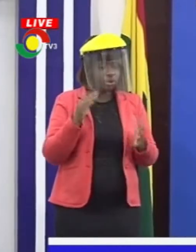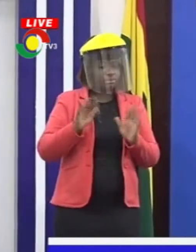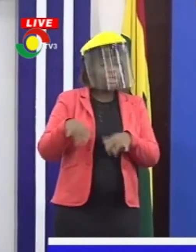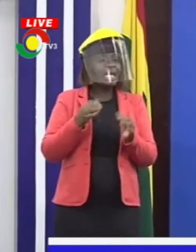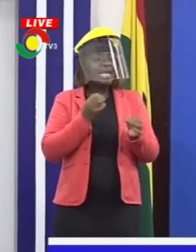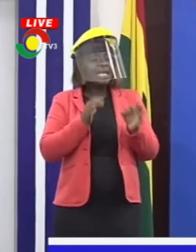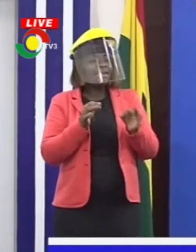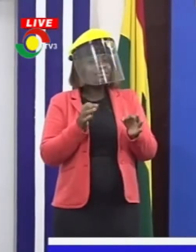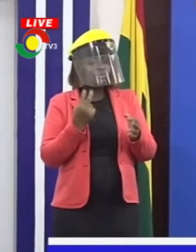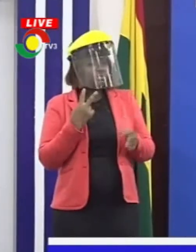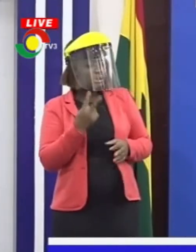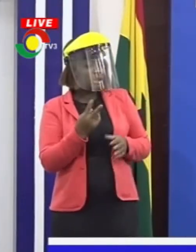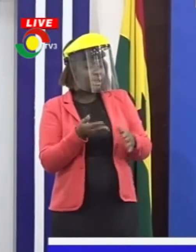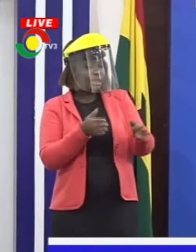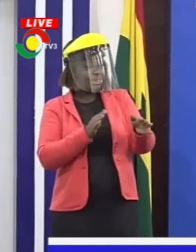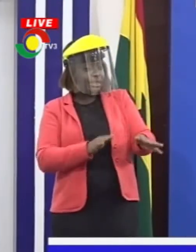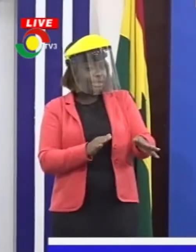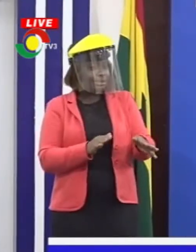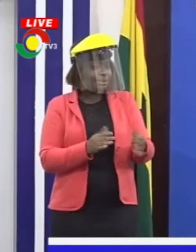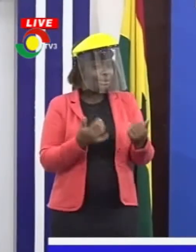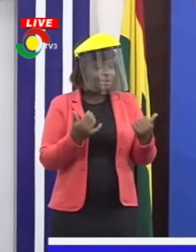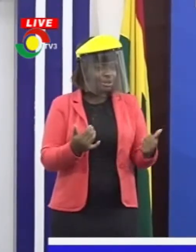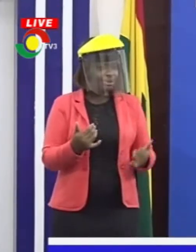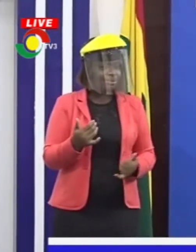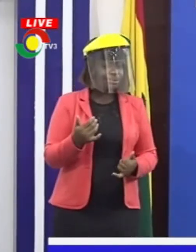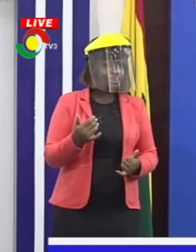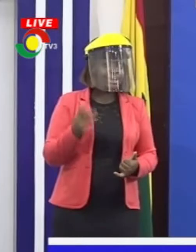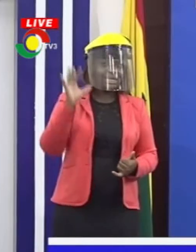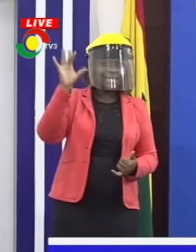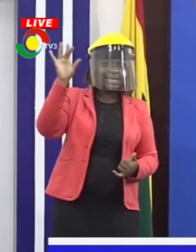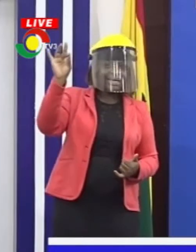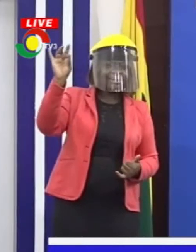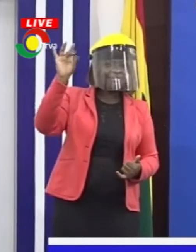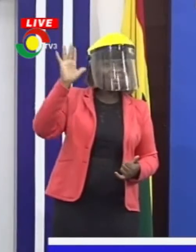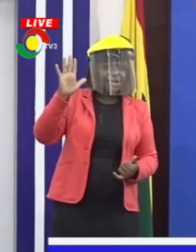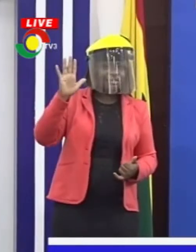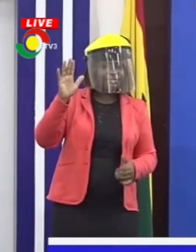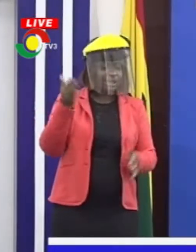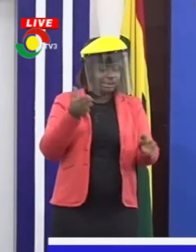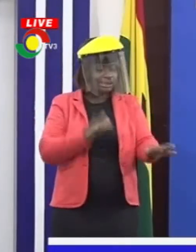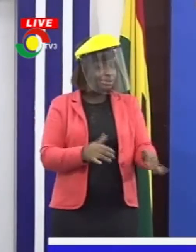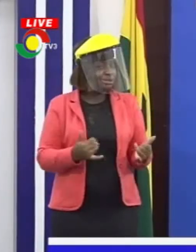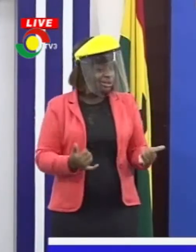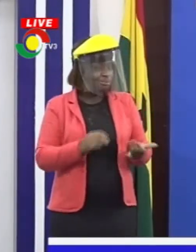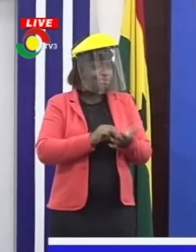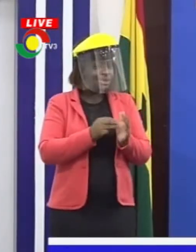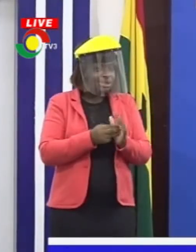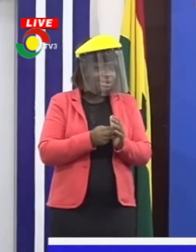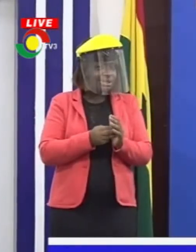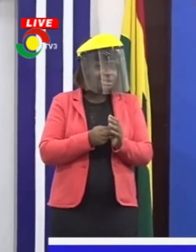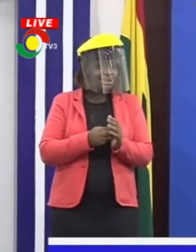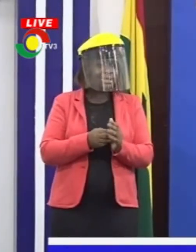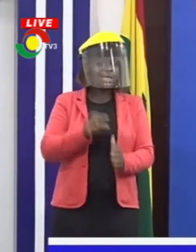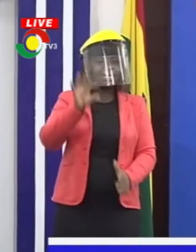you are talking about our recovery, 75%. If you look at the percentage of deaths, what it means is that 99%